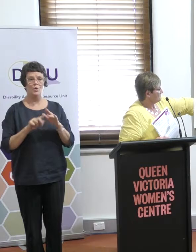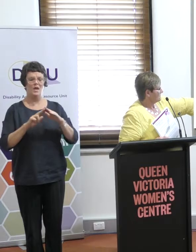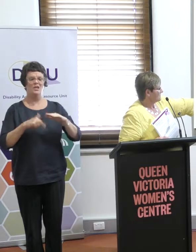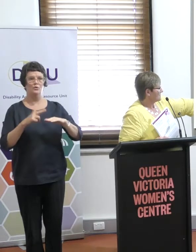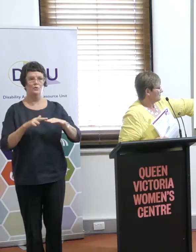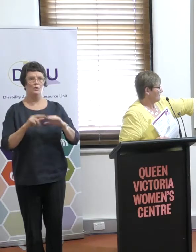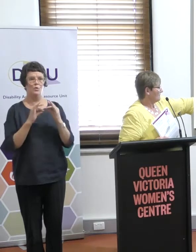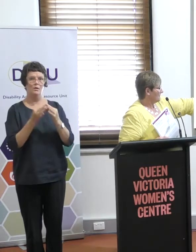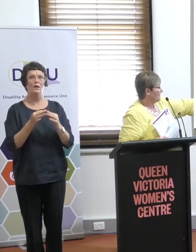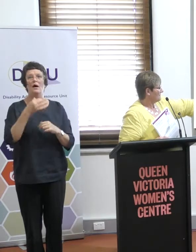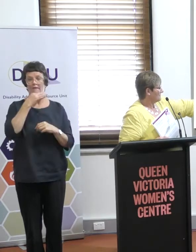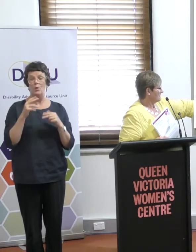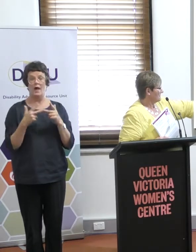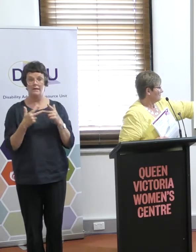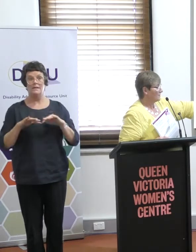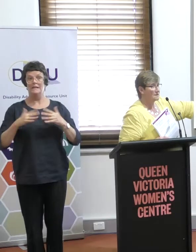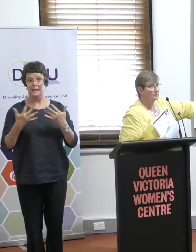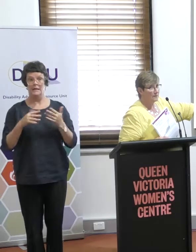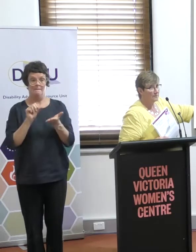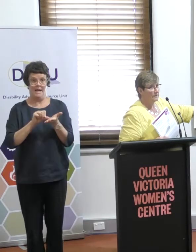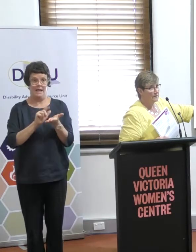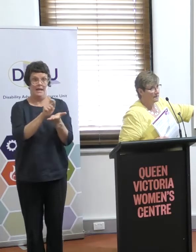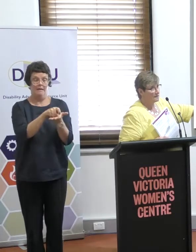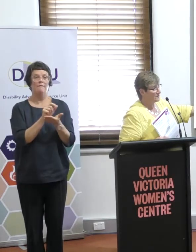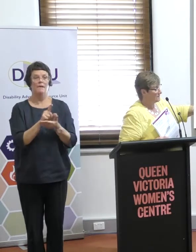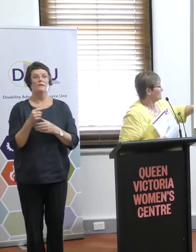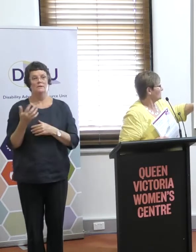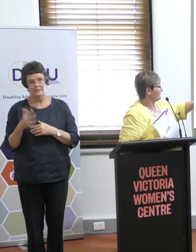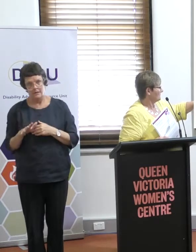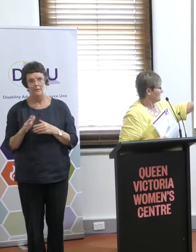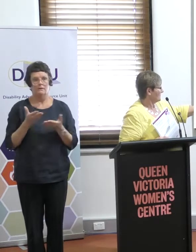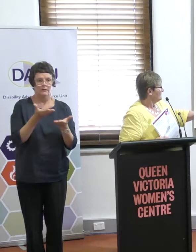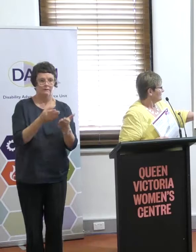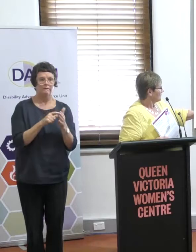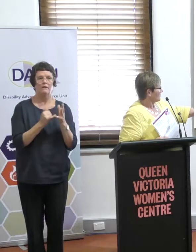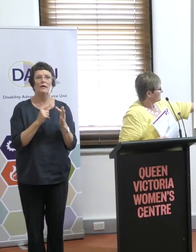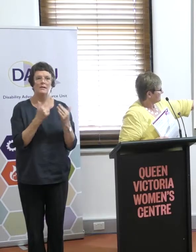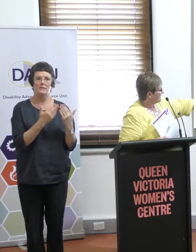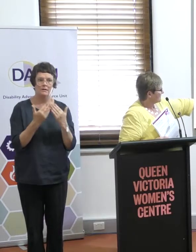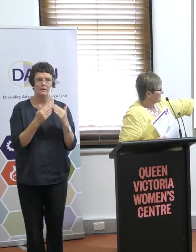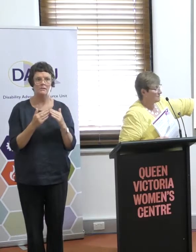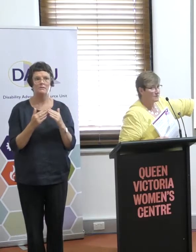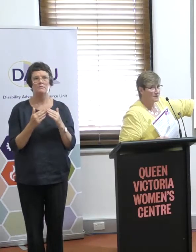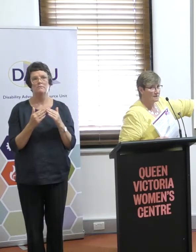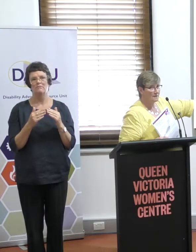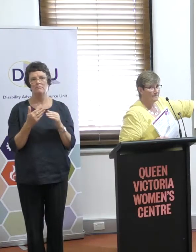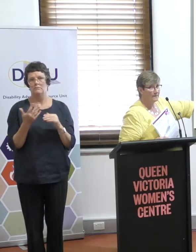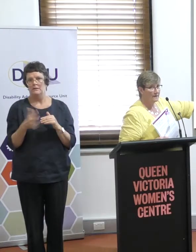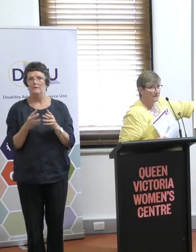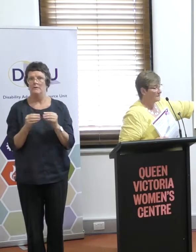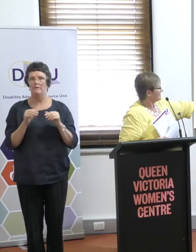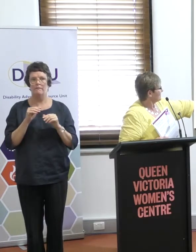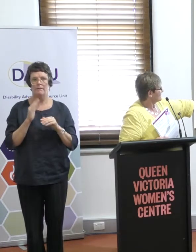others who didn't put any money in but did help considerably providing case studies and doing some of the work. So EDAC, which is